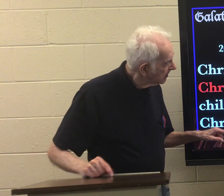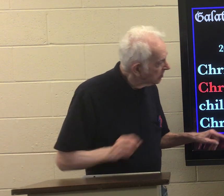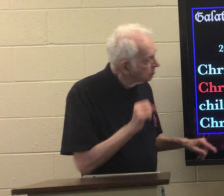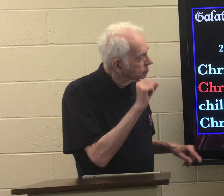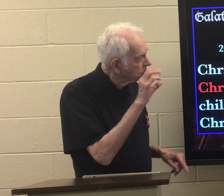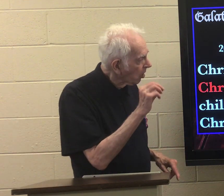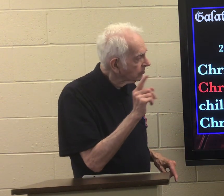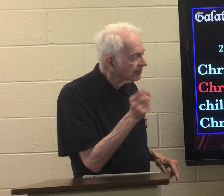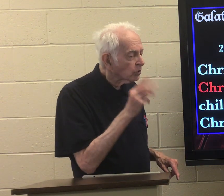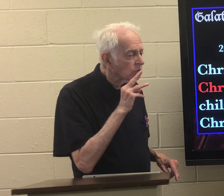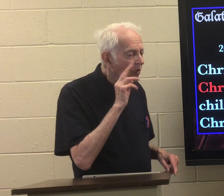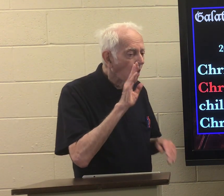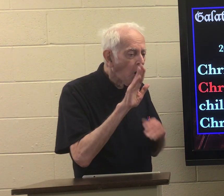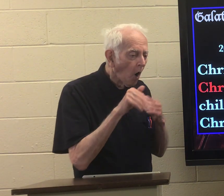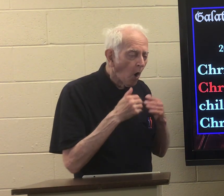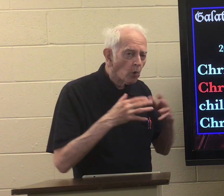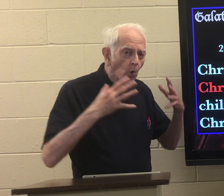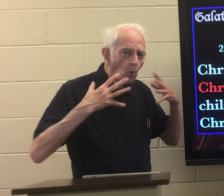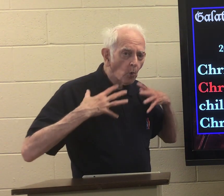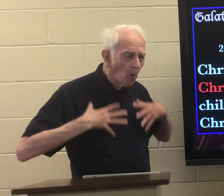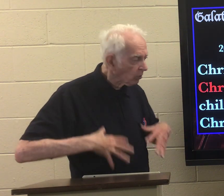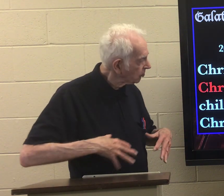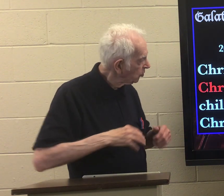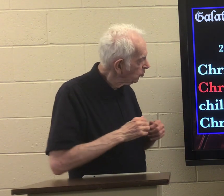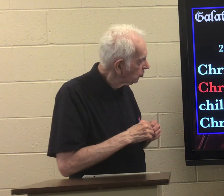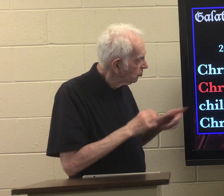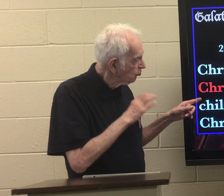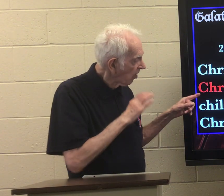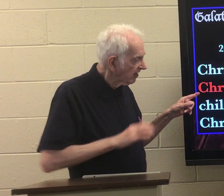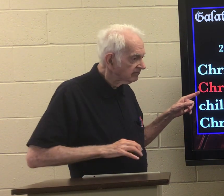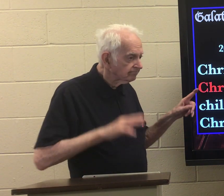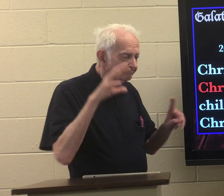so you were all clothed with Christ